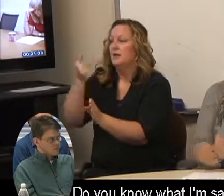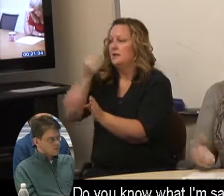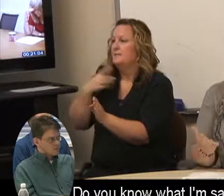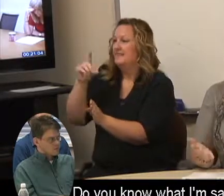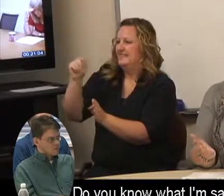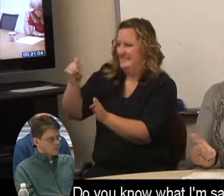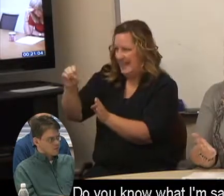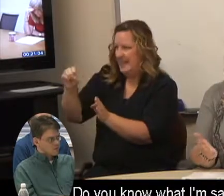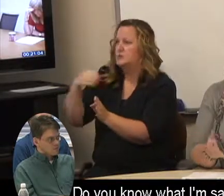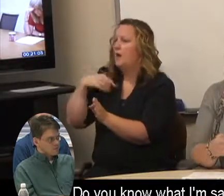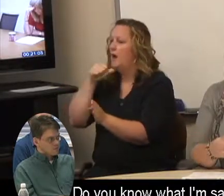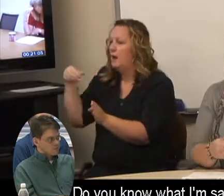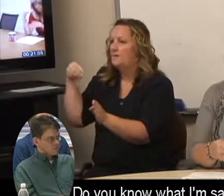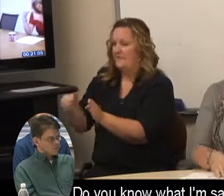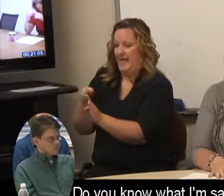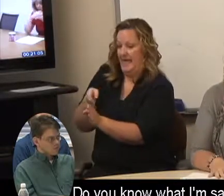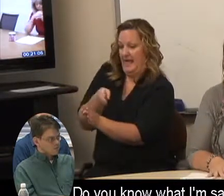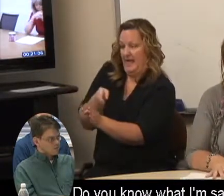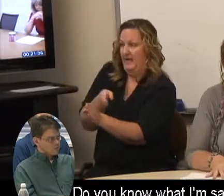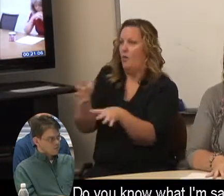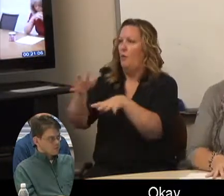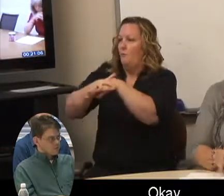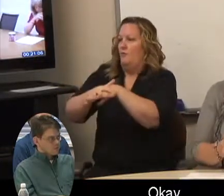do you know what I'm saying? Okay.